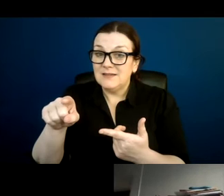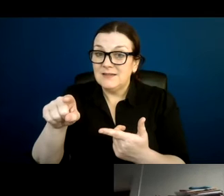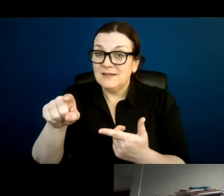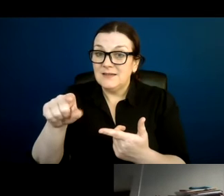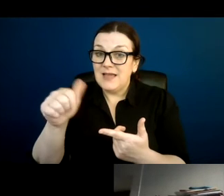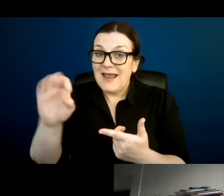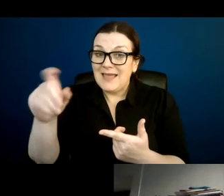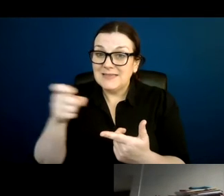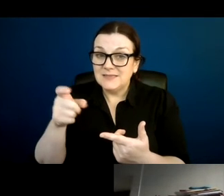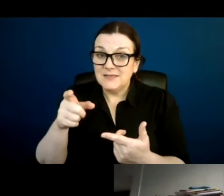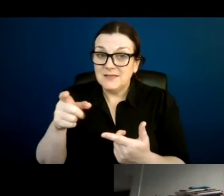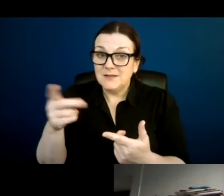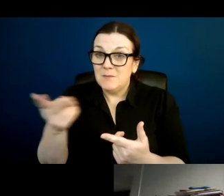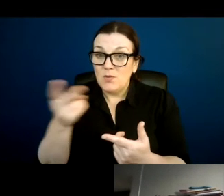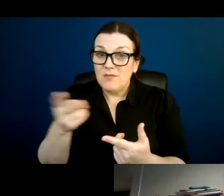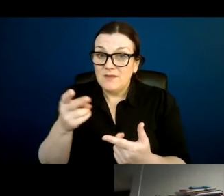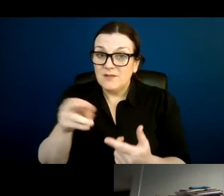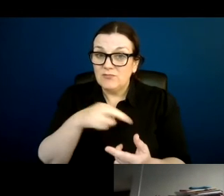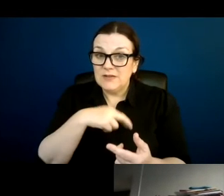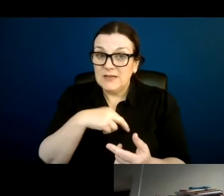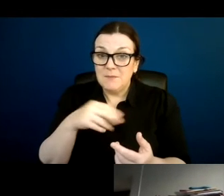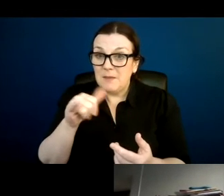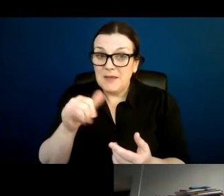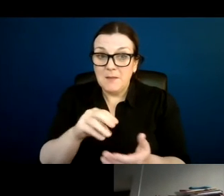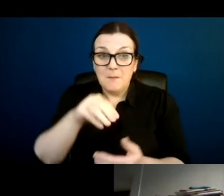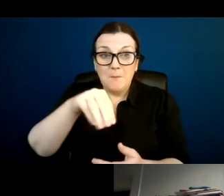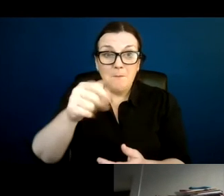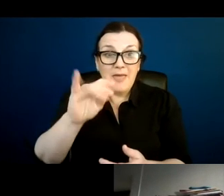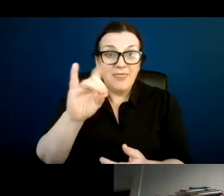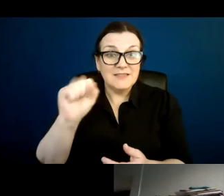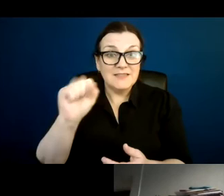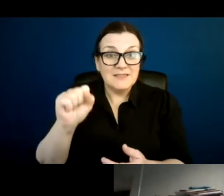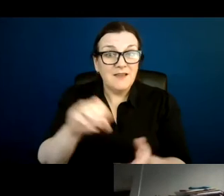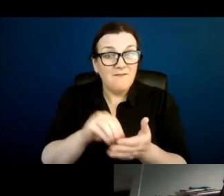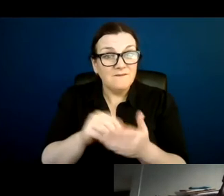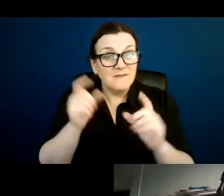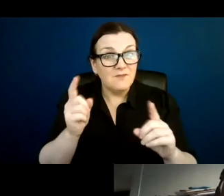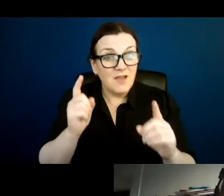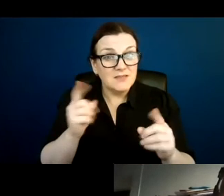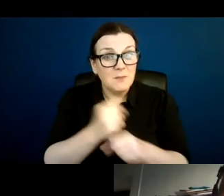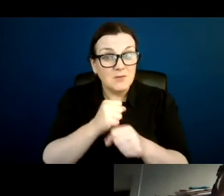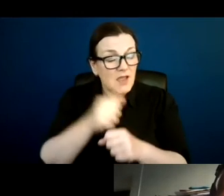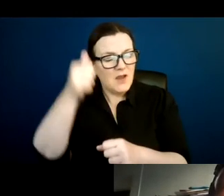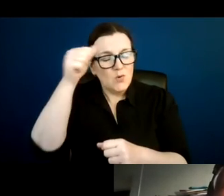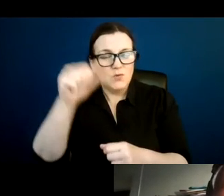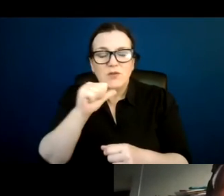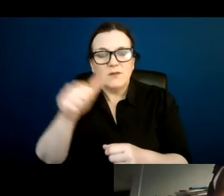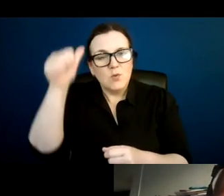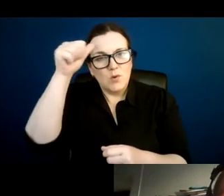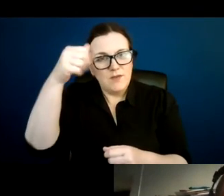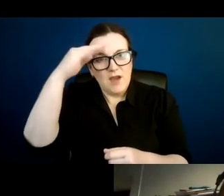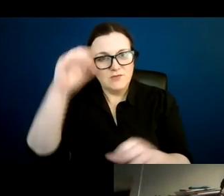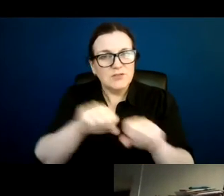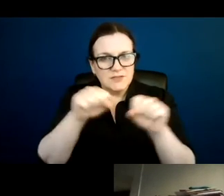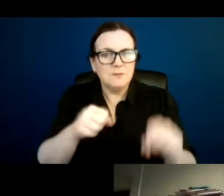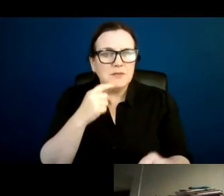maybe, Maths, if you have any advice on how to, without knowing the context of the Irish system in detail, I think it's still possible to give